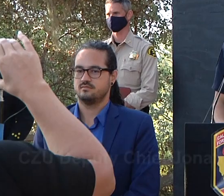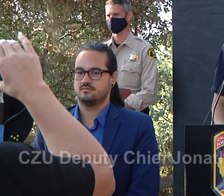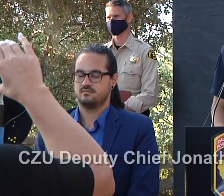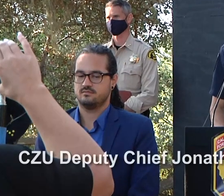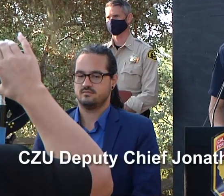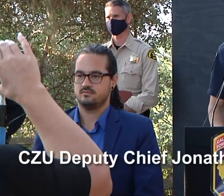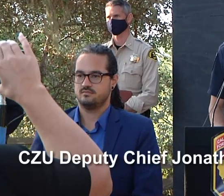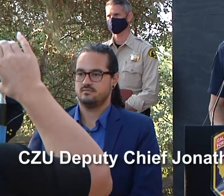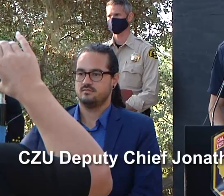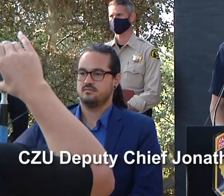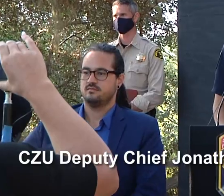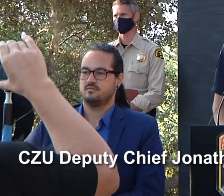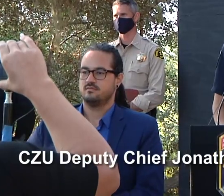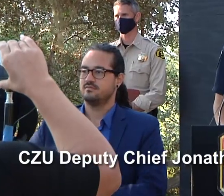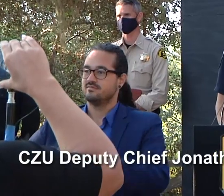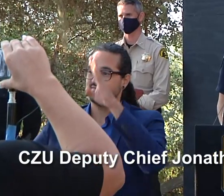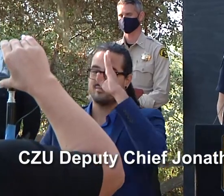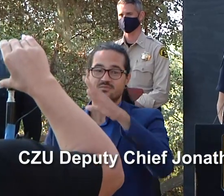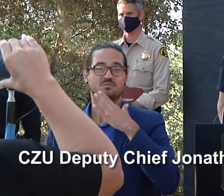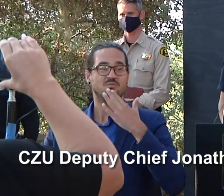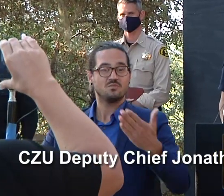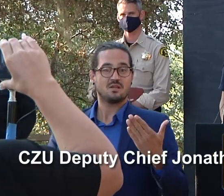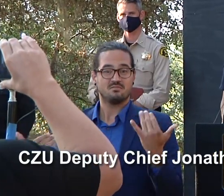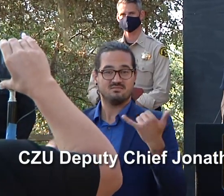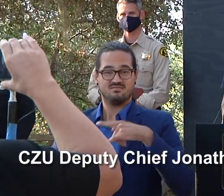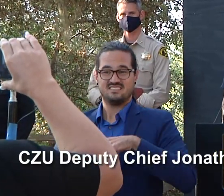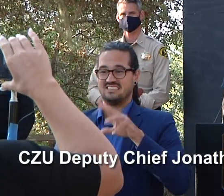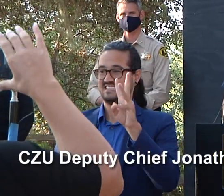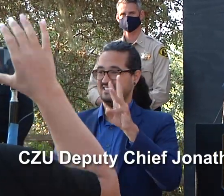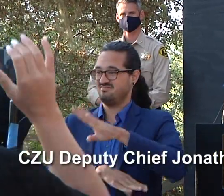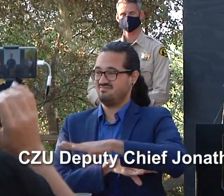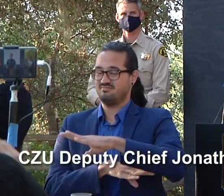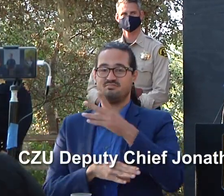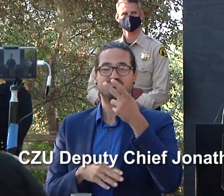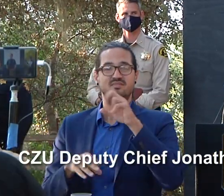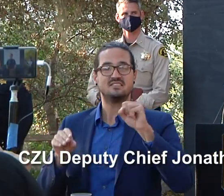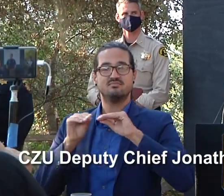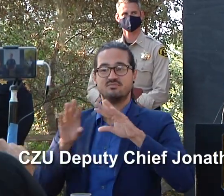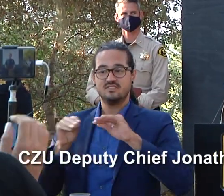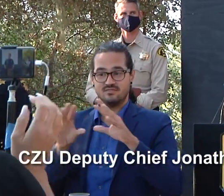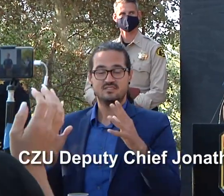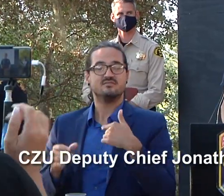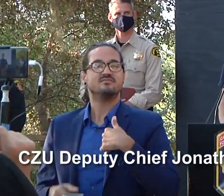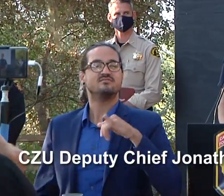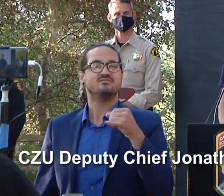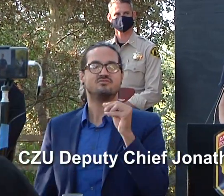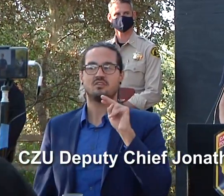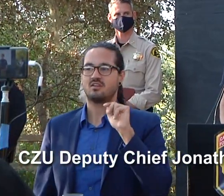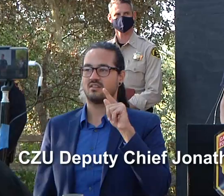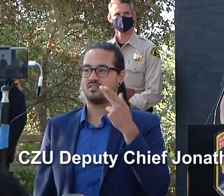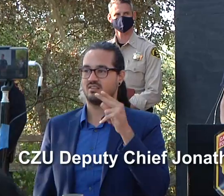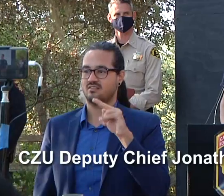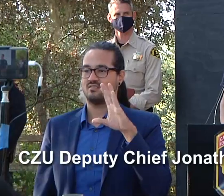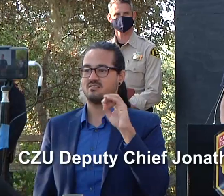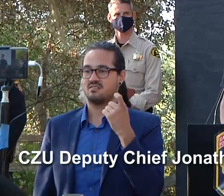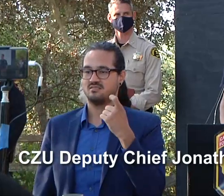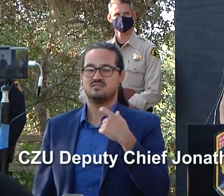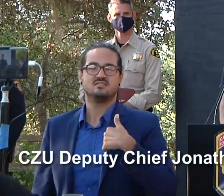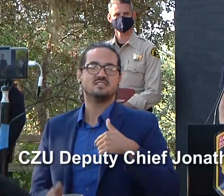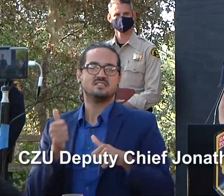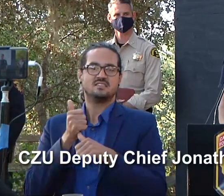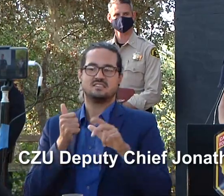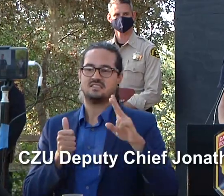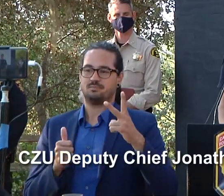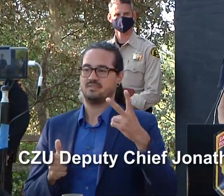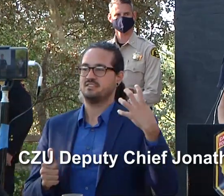well welcome to the 6 p.m. press conference here on the czu complex my name is jonathan cox deputy chief for cal fire san mateo santa cruz unit and line